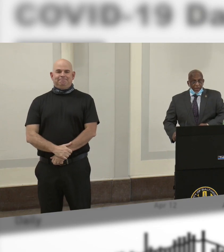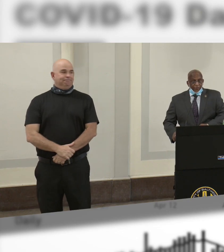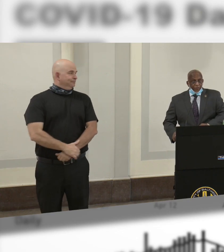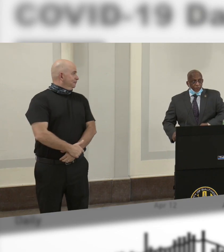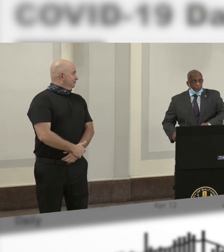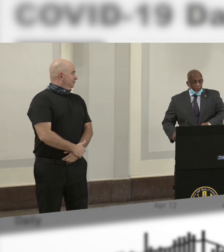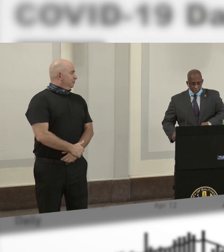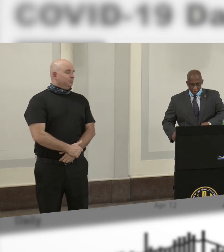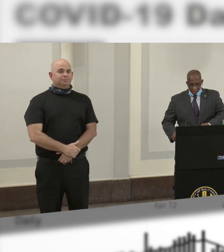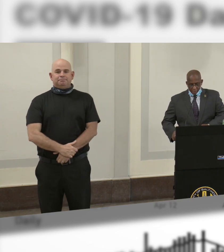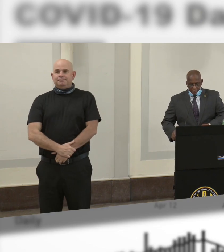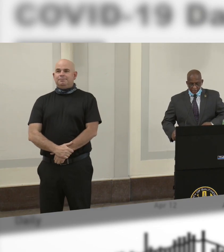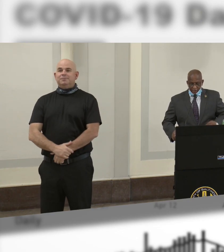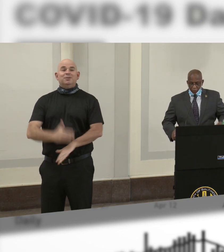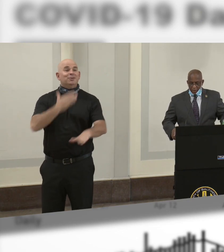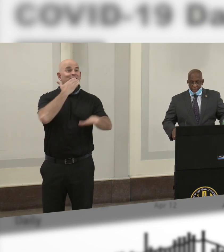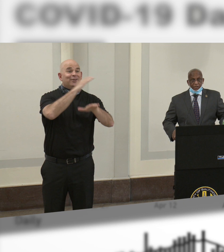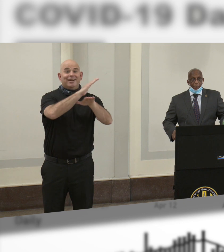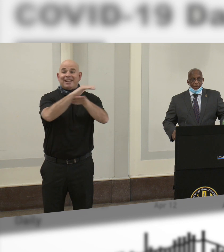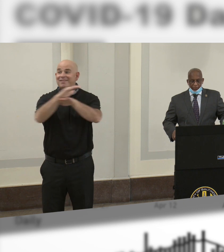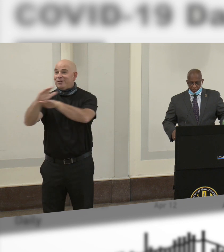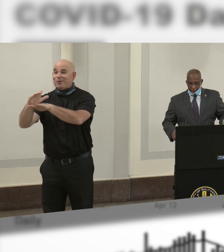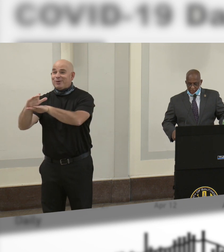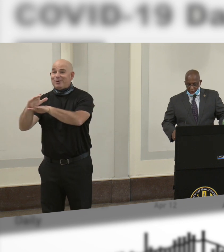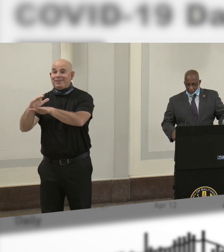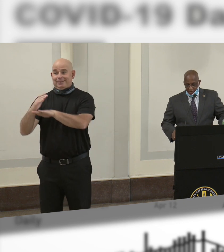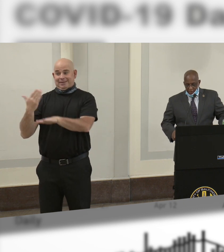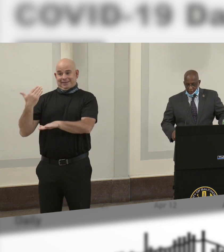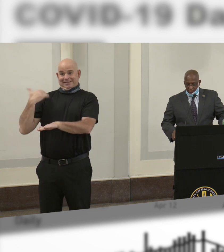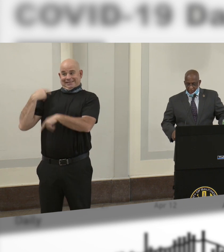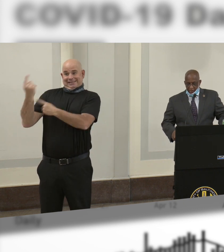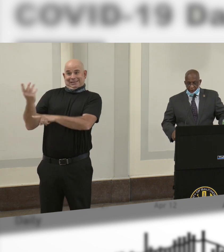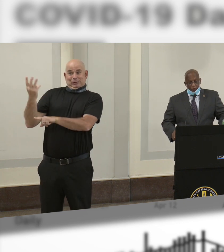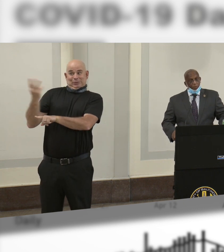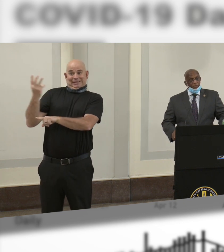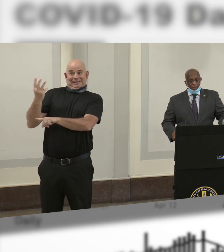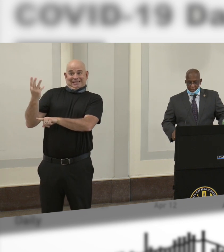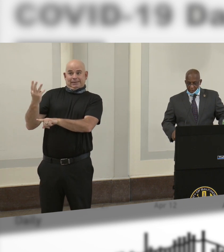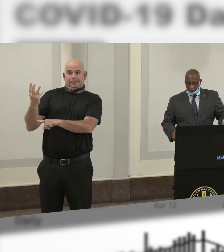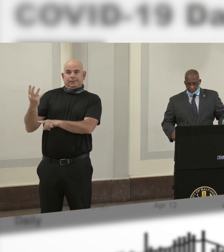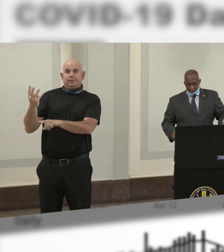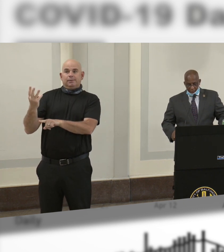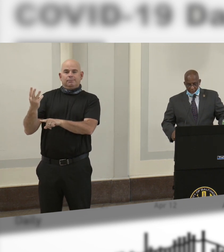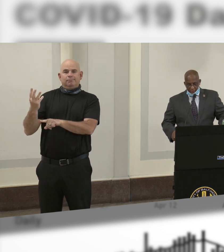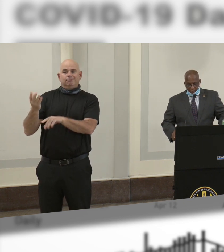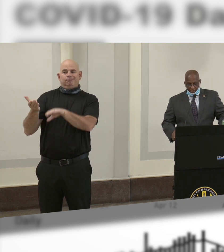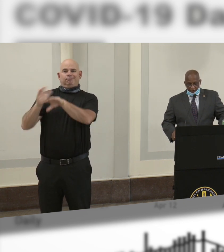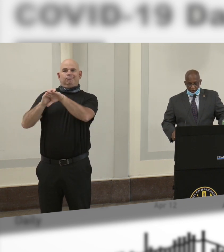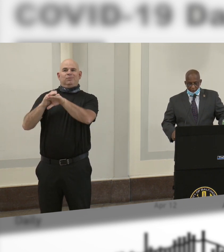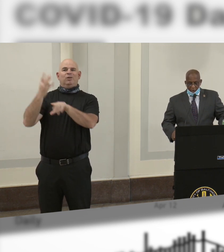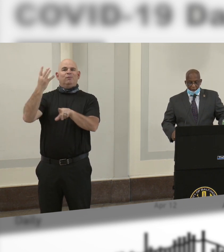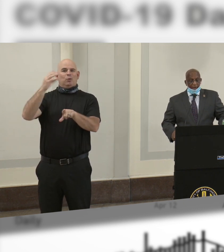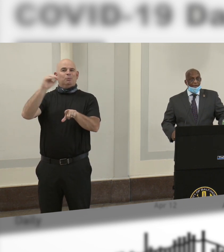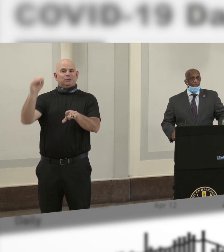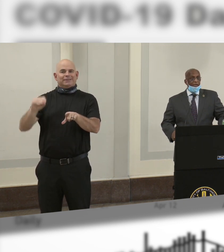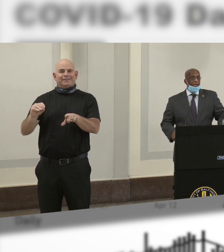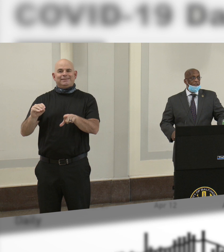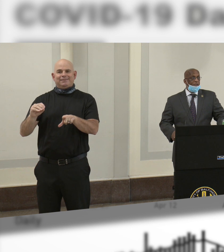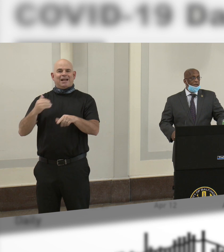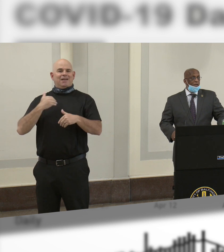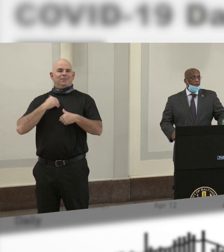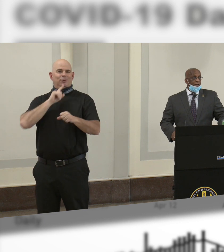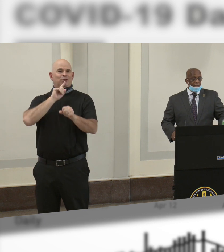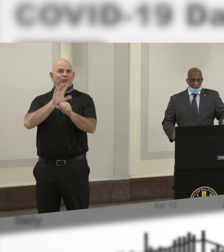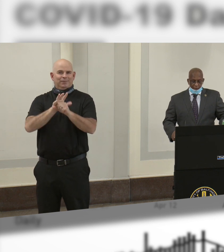Good afternoon. Since Wednesday, May the 13th, we have seen a 4% increase in confirmed COVID-19